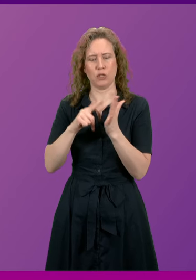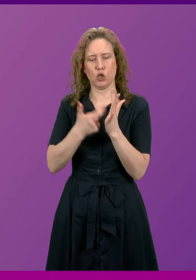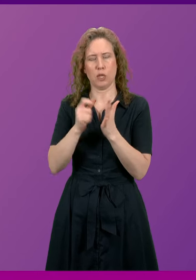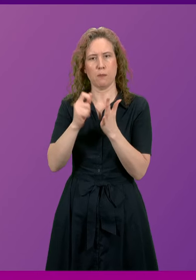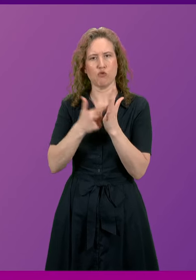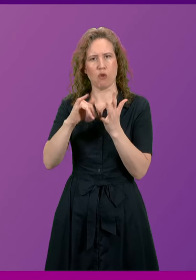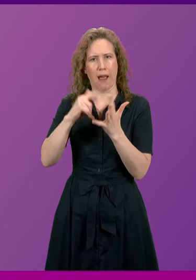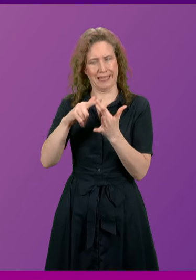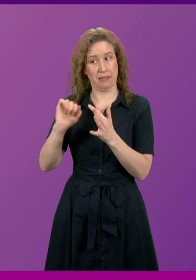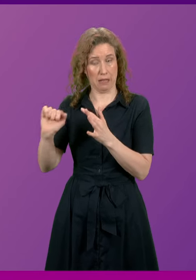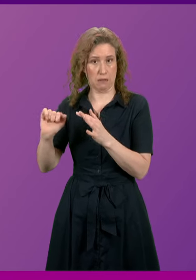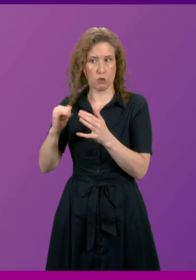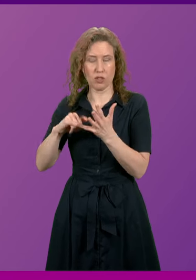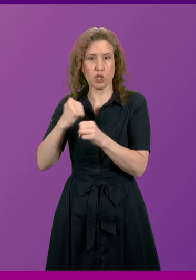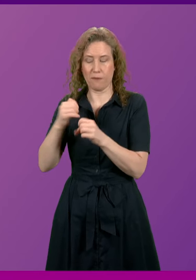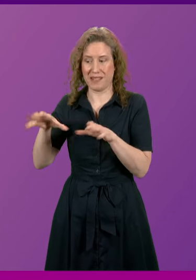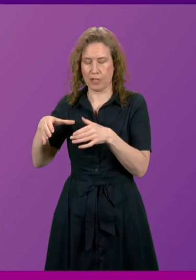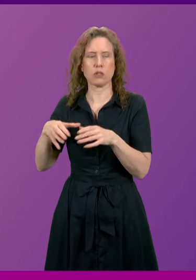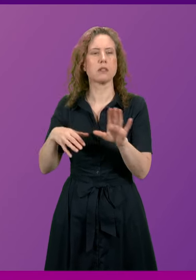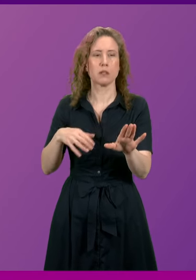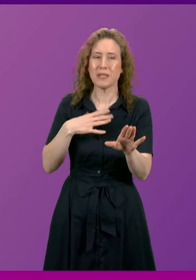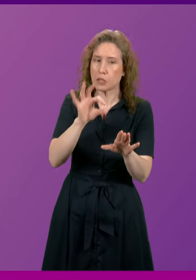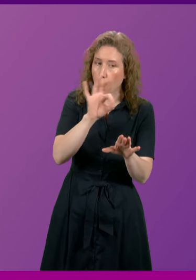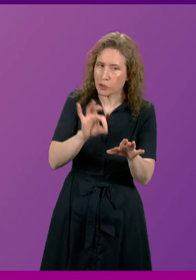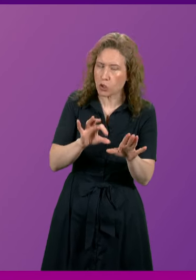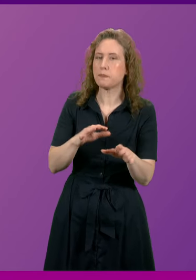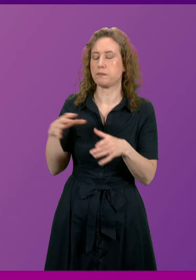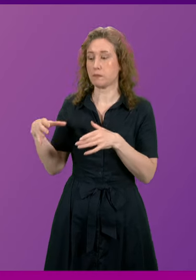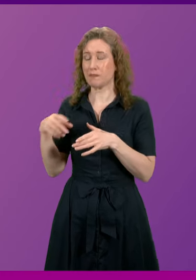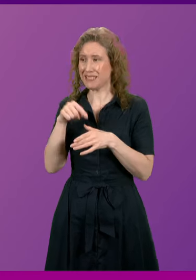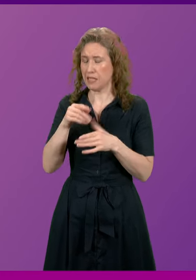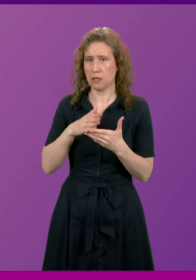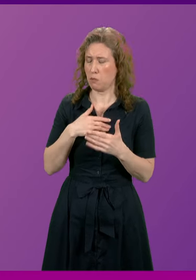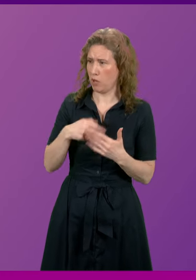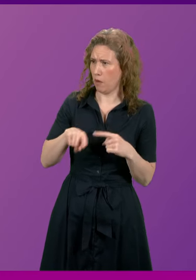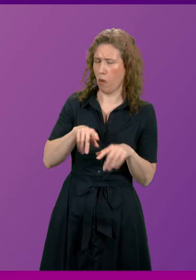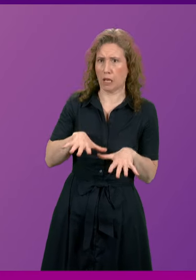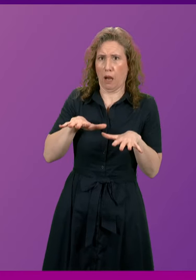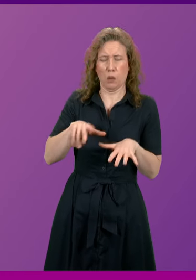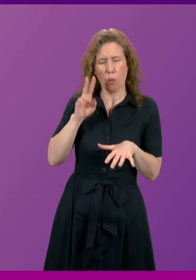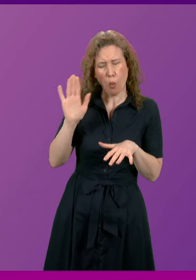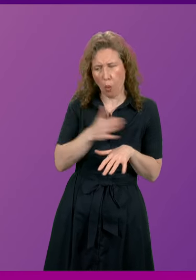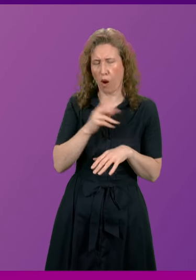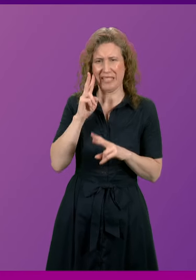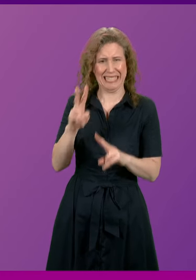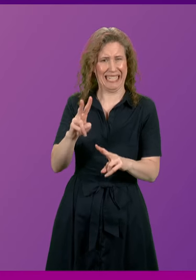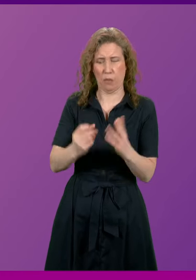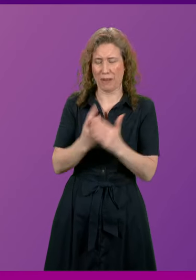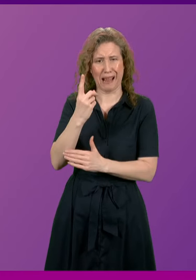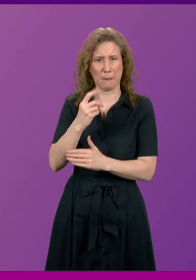This is in a time when the world is recoiling in revulsion at the appalling attacks including the most